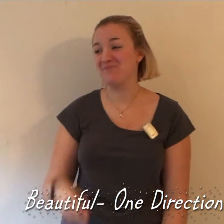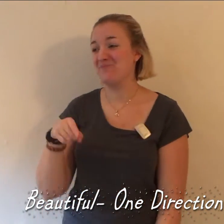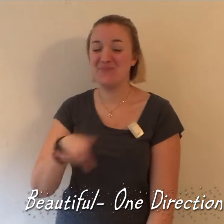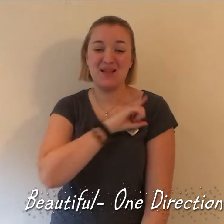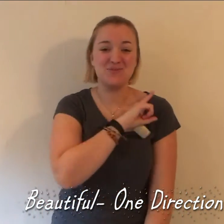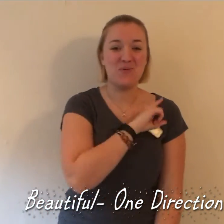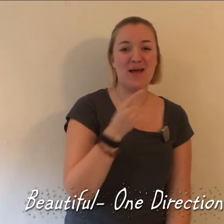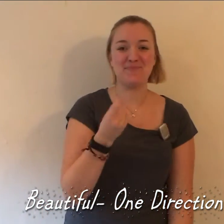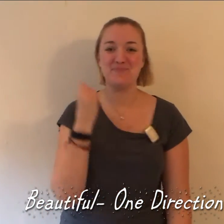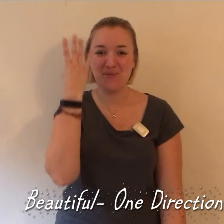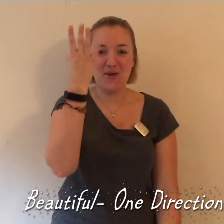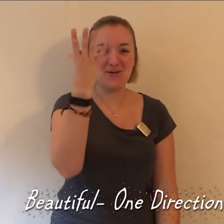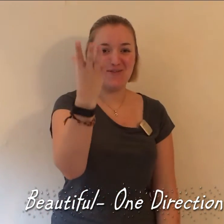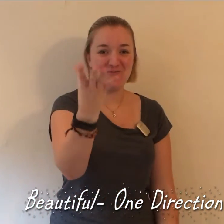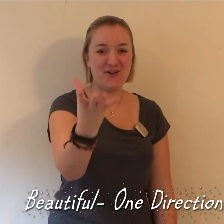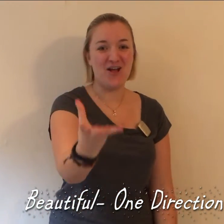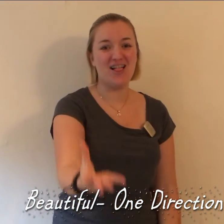That's what makes you beautiful